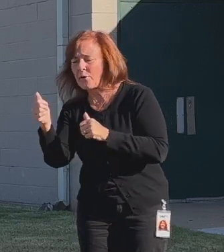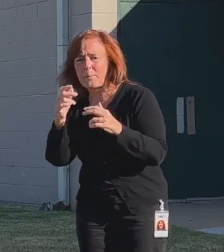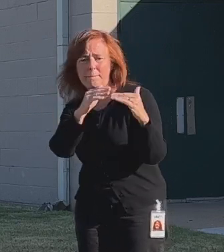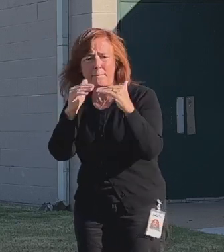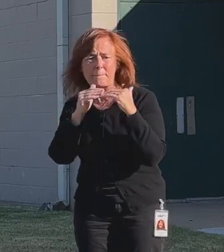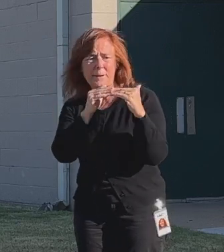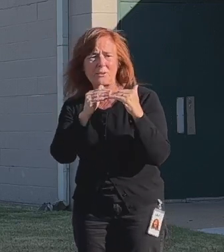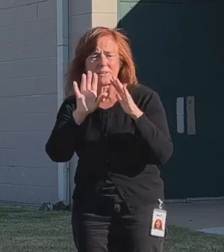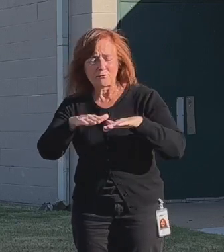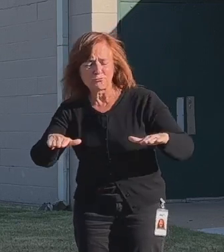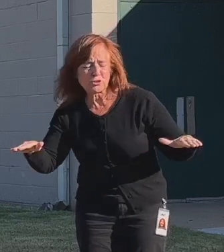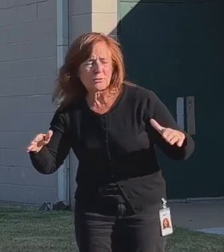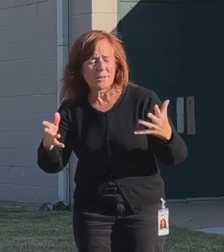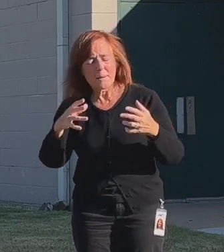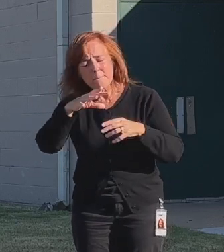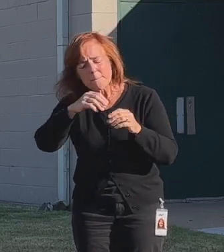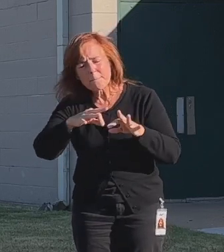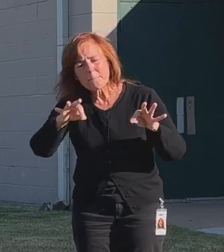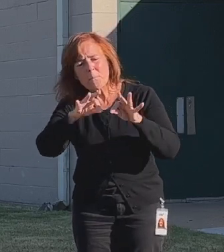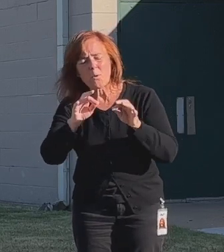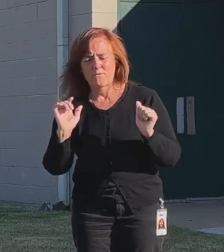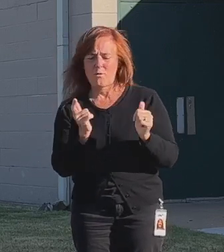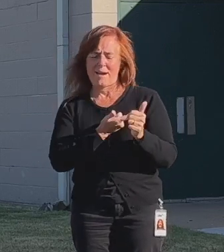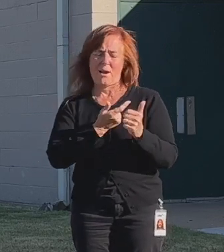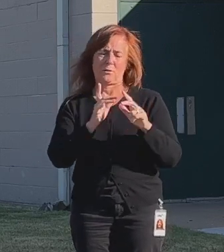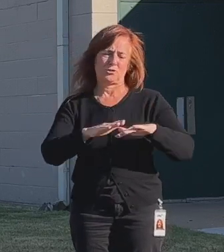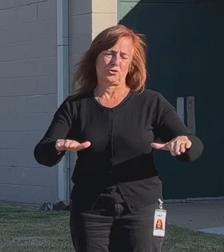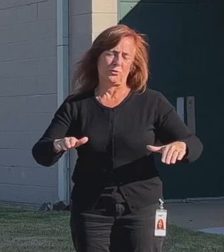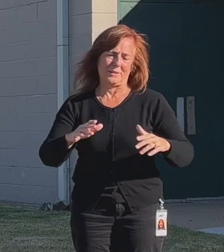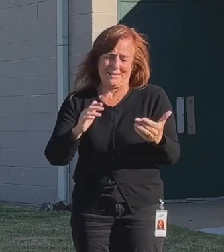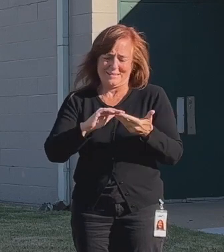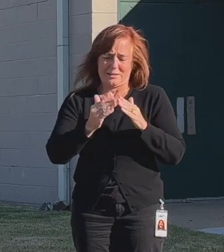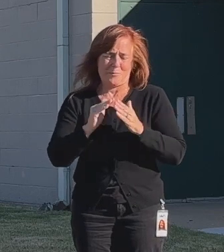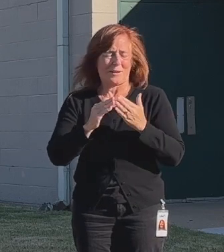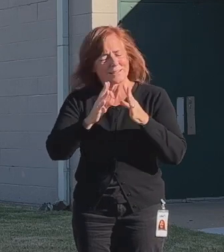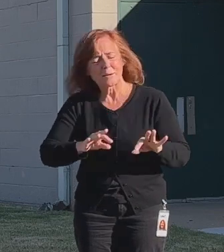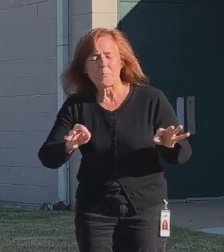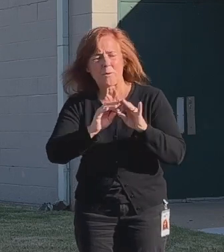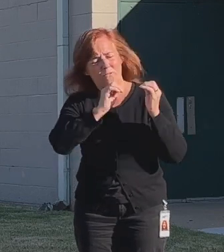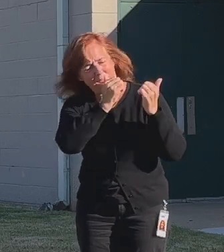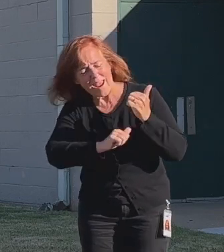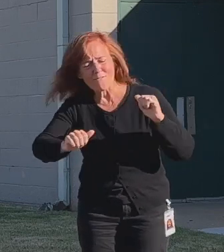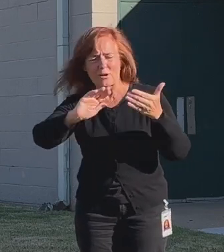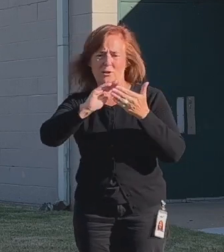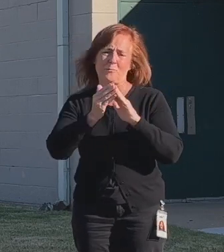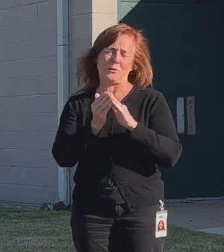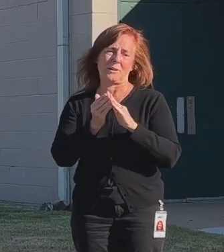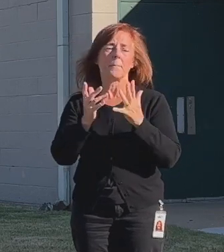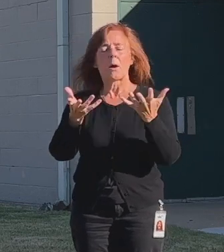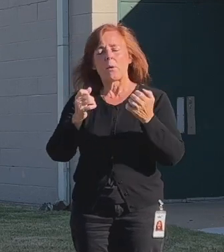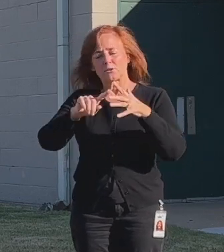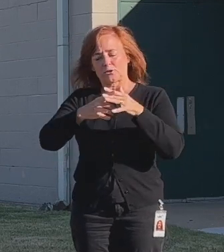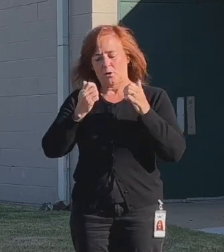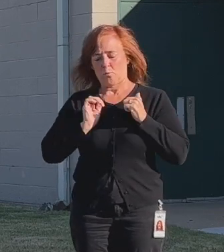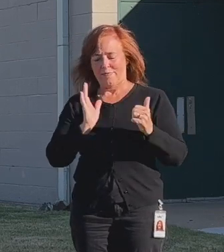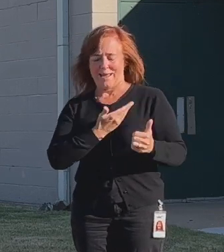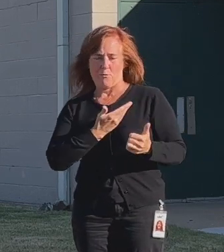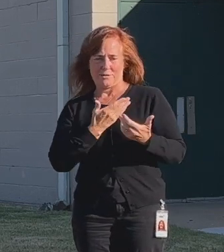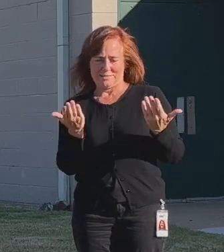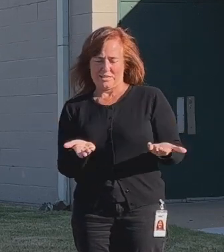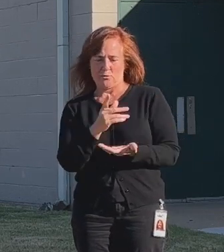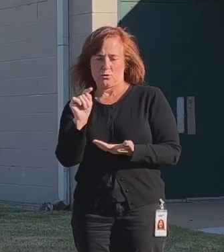This is so important for a big population of people in our community. This is important for every community. But I'd like to start with ours.